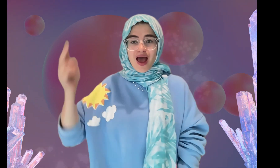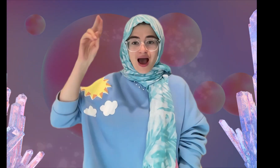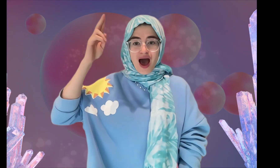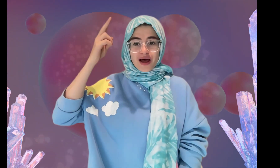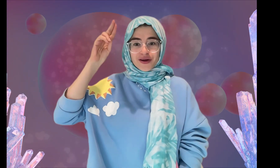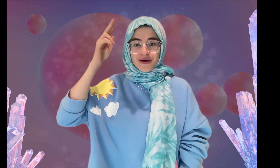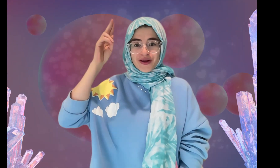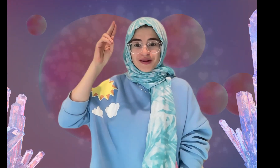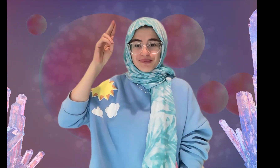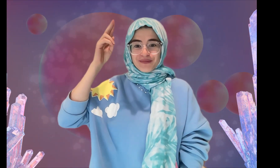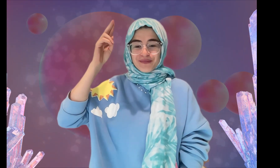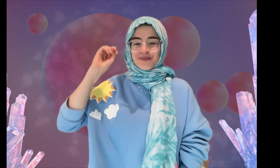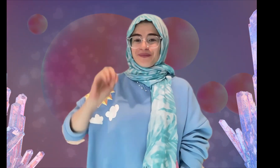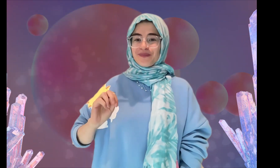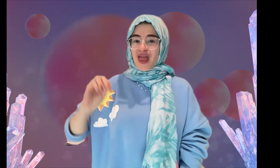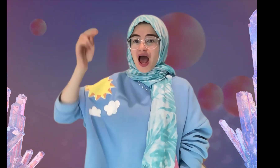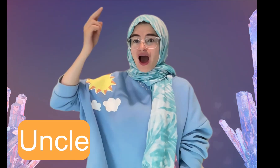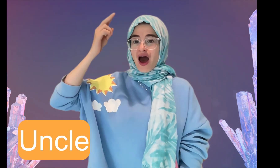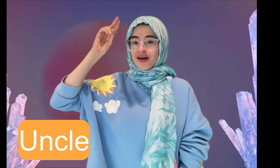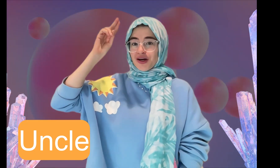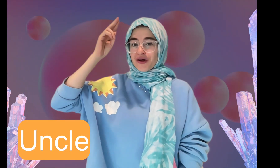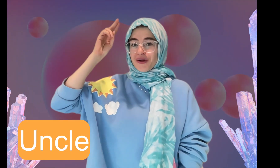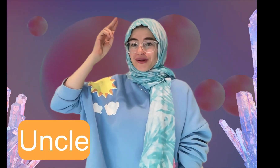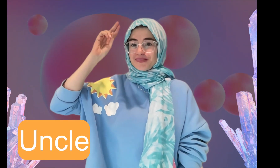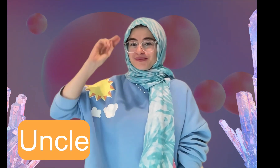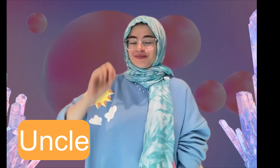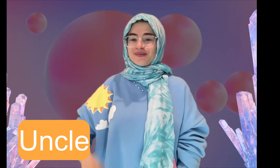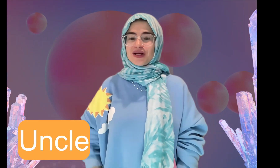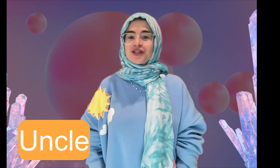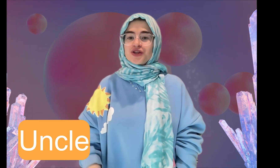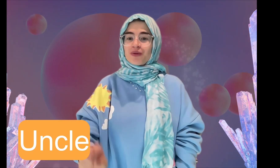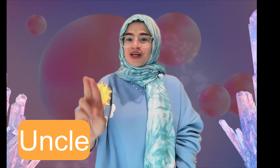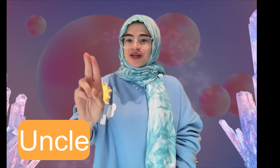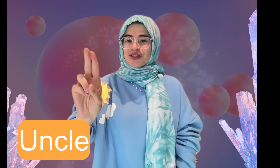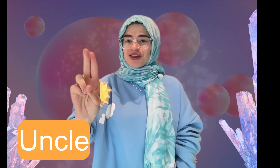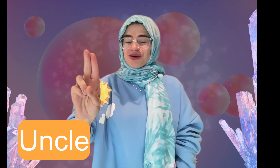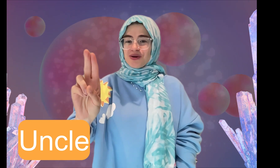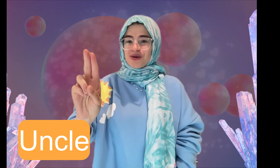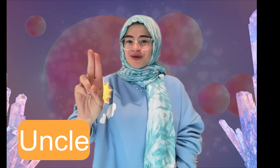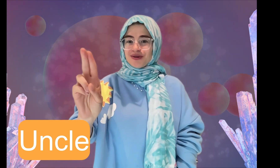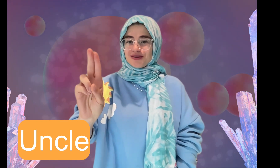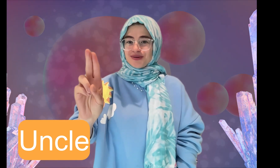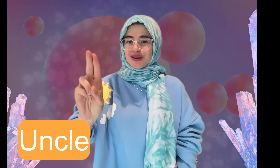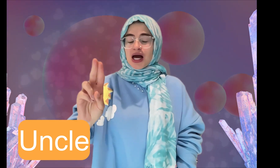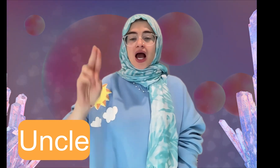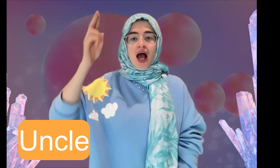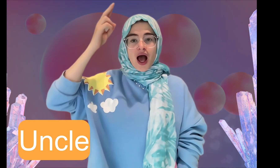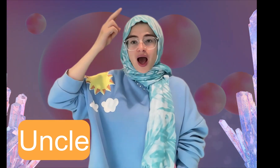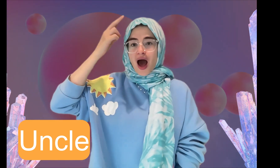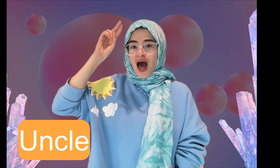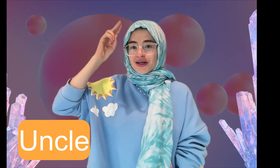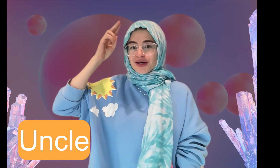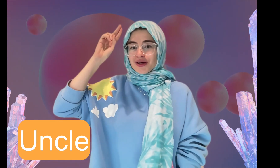Uncle, uncle. Show me your you. Uncle,